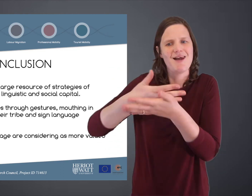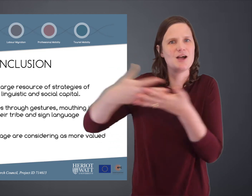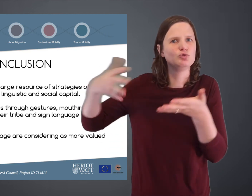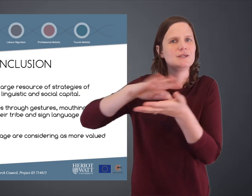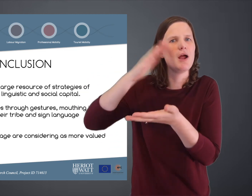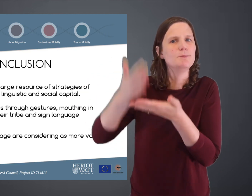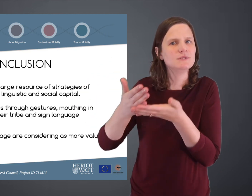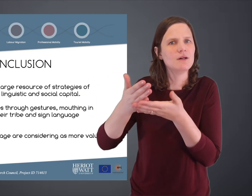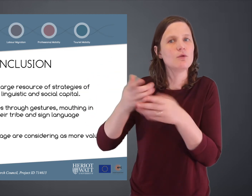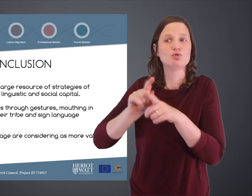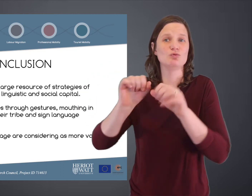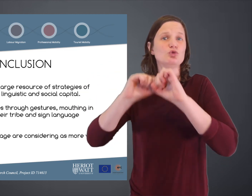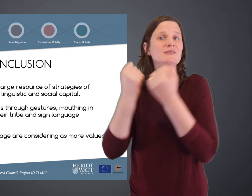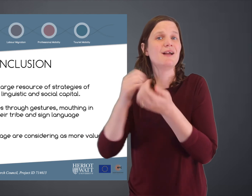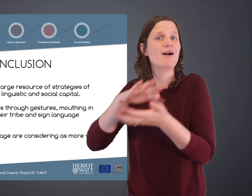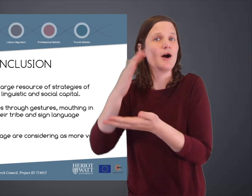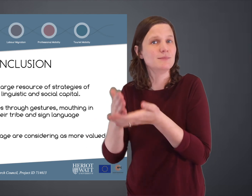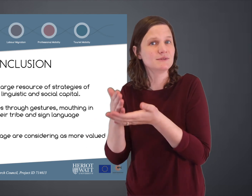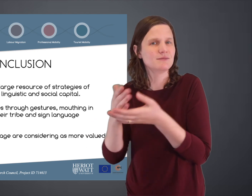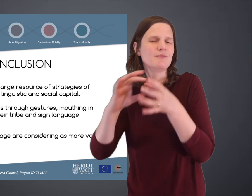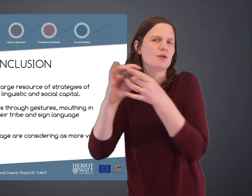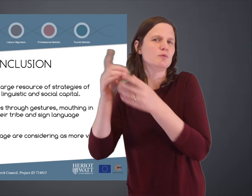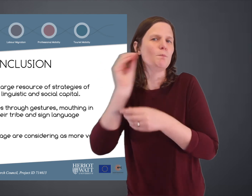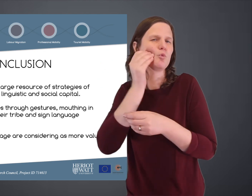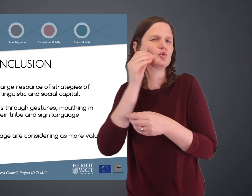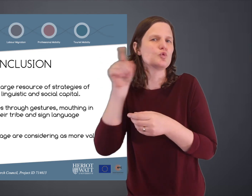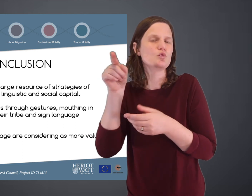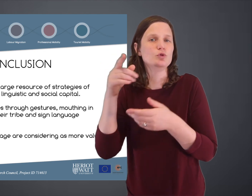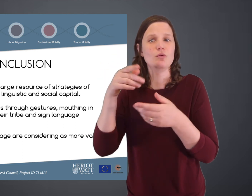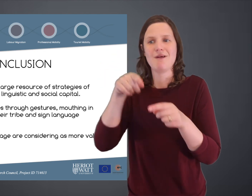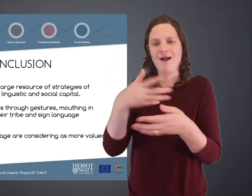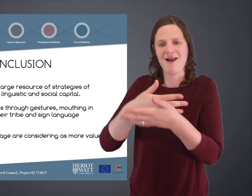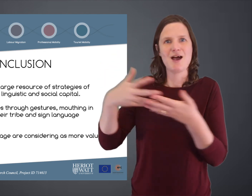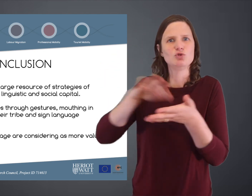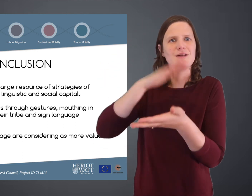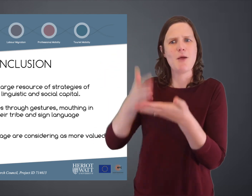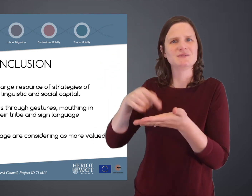They also have linguistic capital and social capital, in Bourgesian terms,